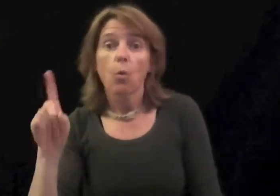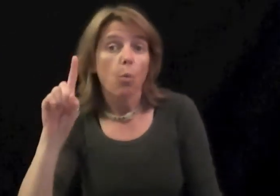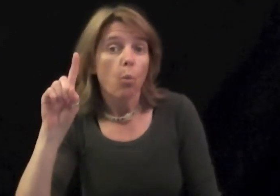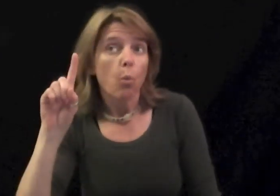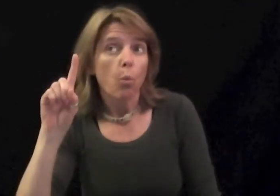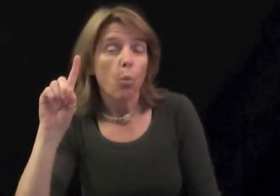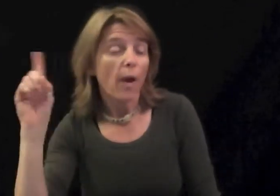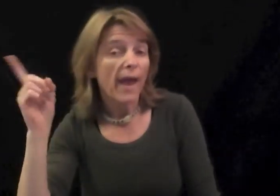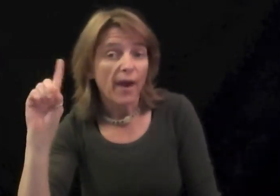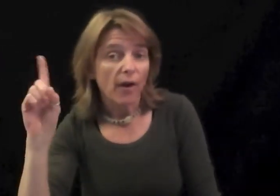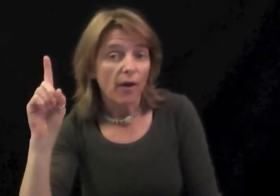WHERE.